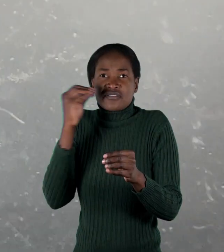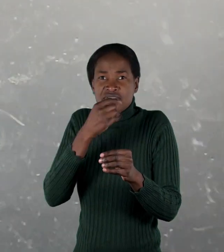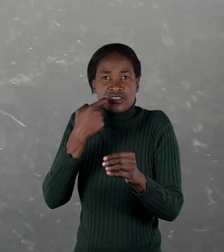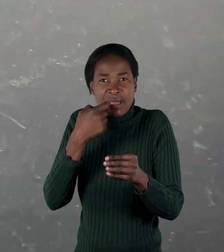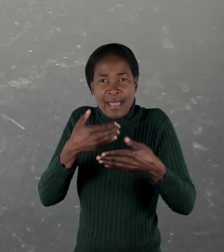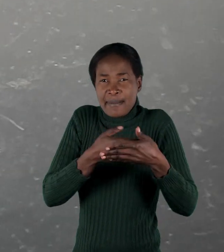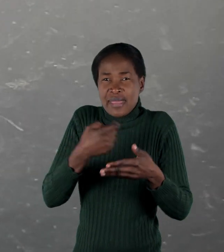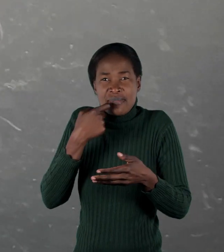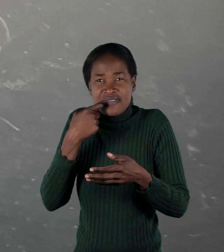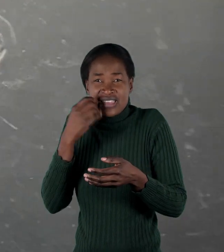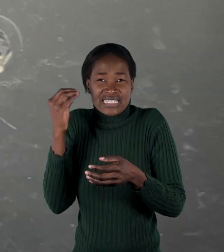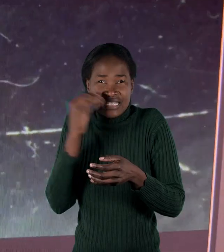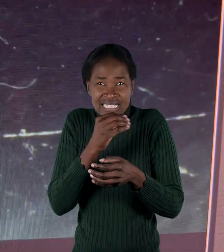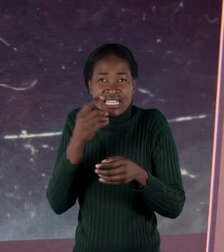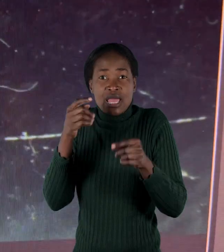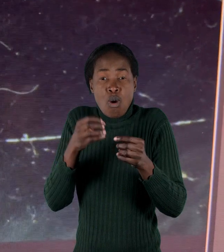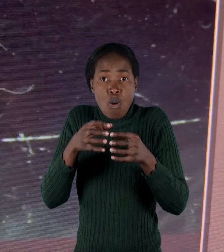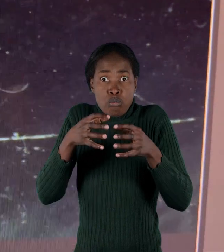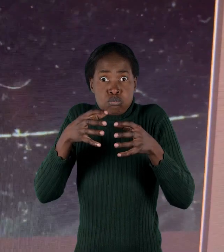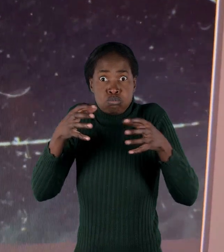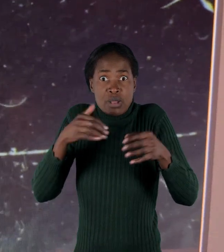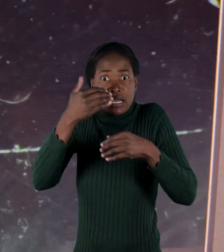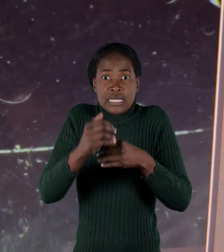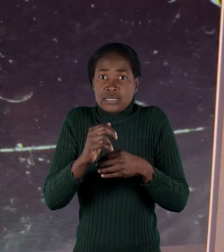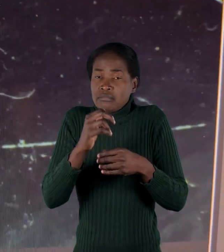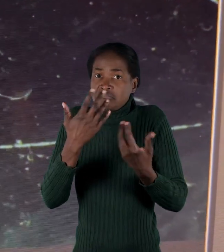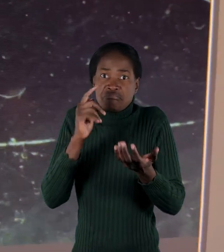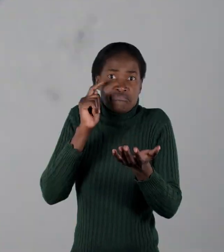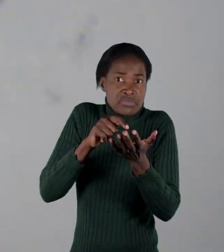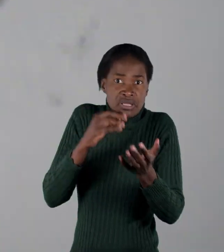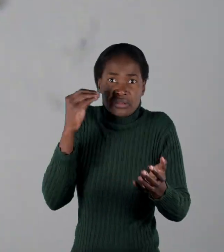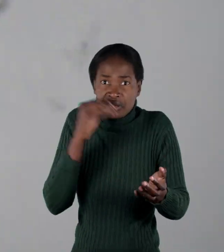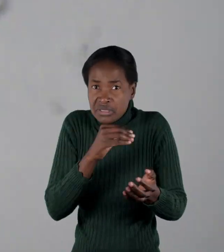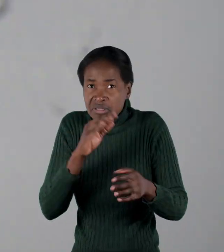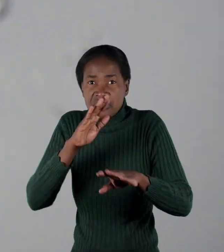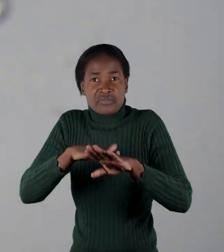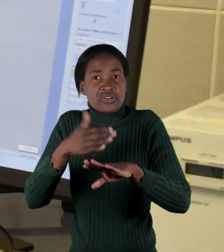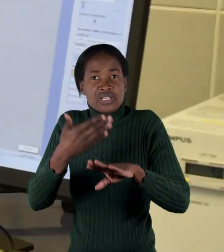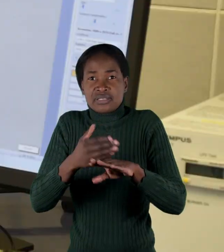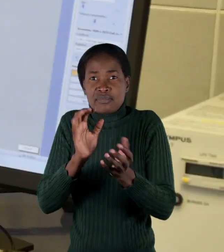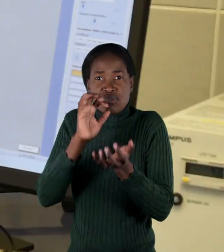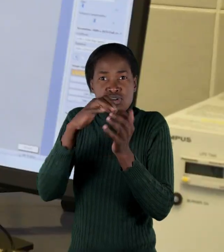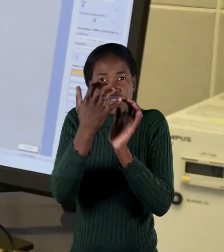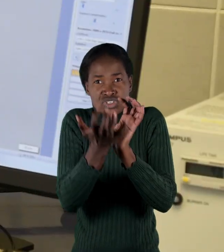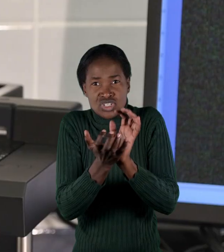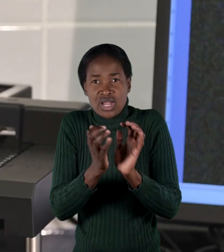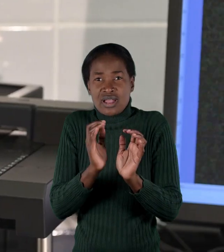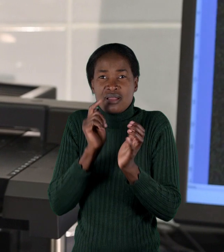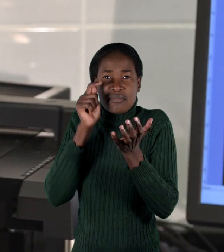and they grow to be consumed by bigger fish such as sharks, by birds and also by human beings.